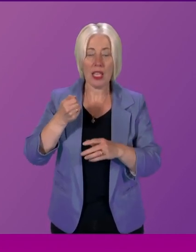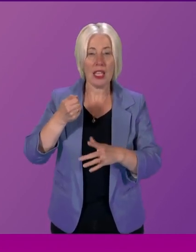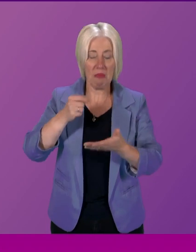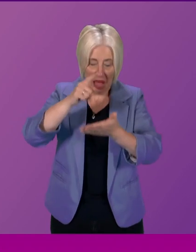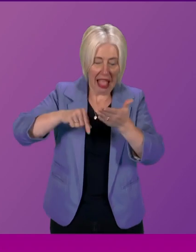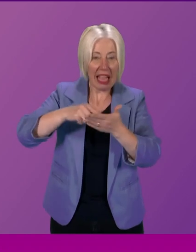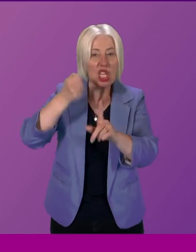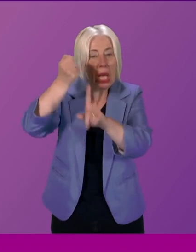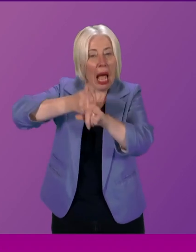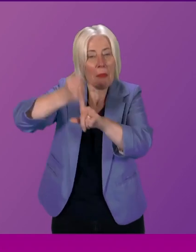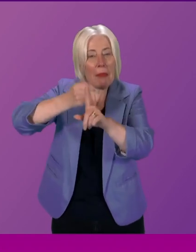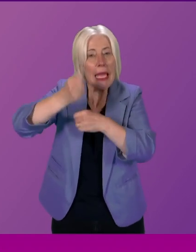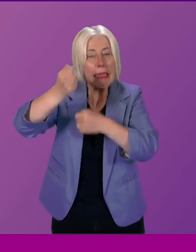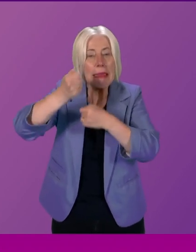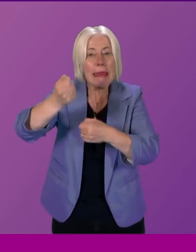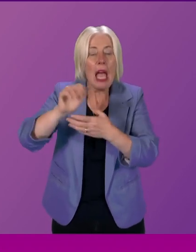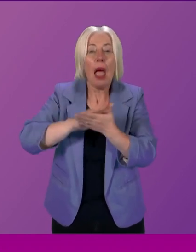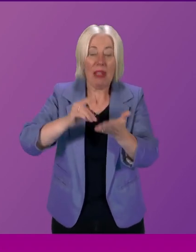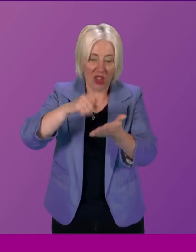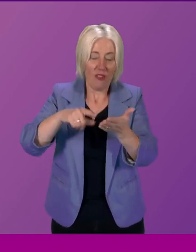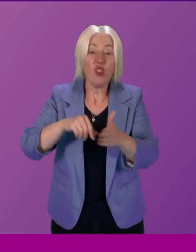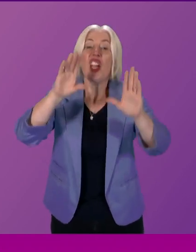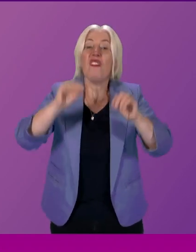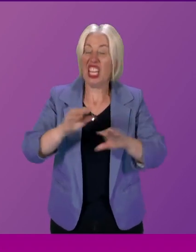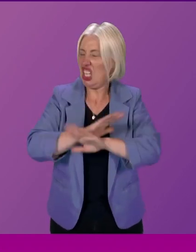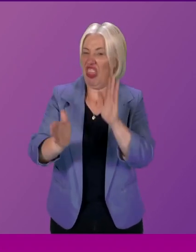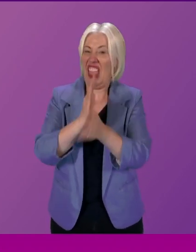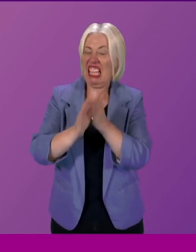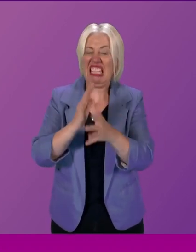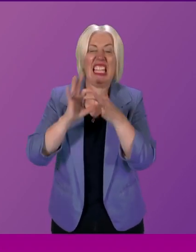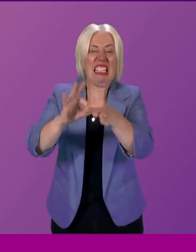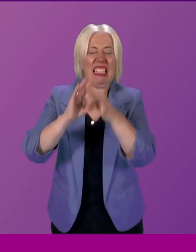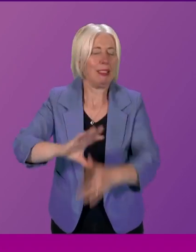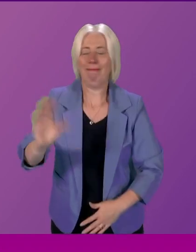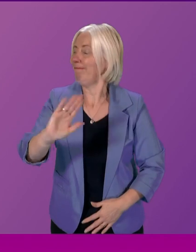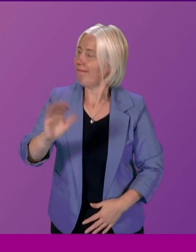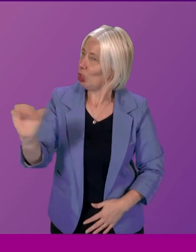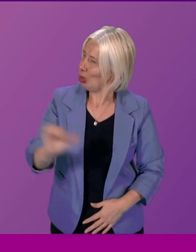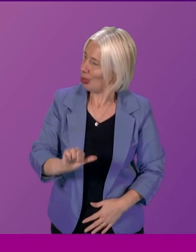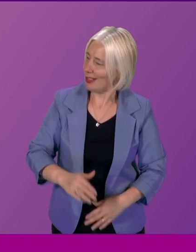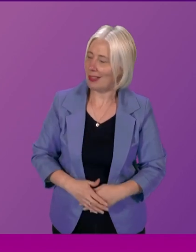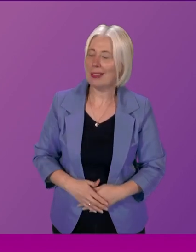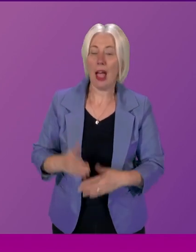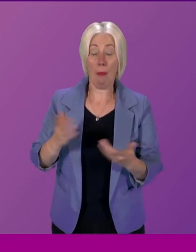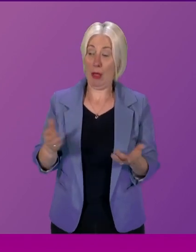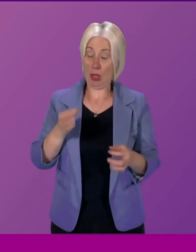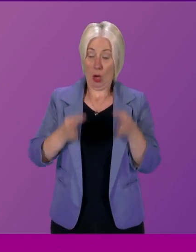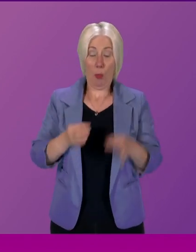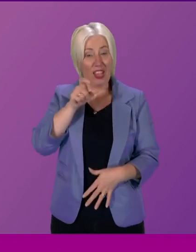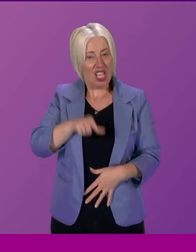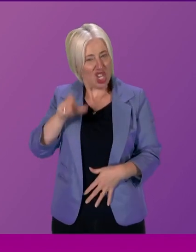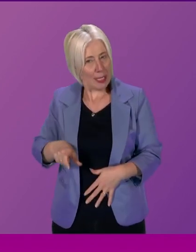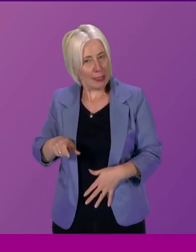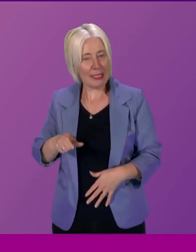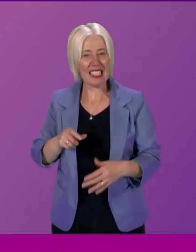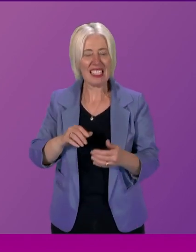our interactions with citizens on policy and with all due respect politicians and civil servants certainly do not have